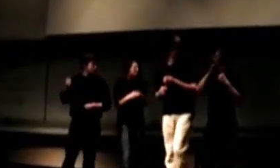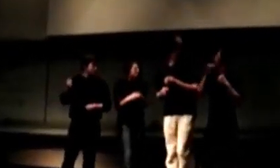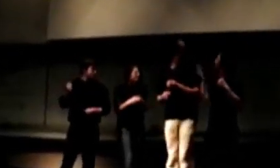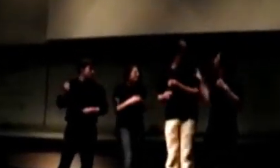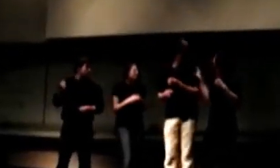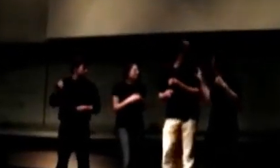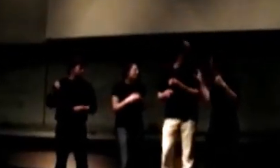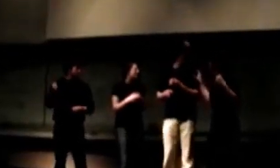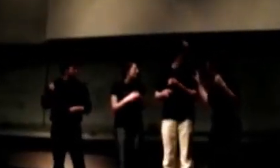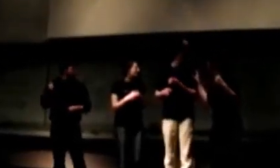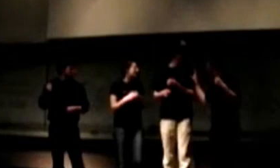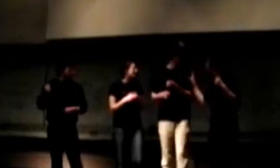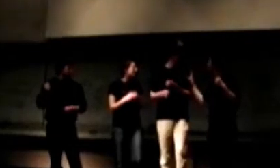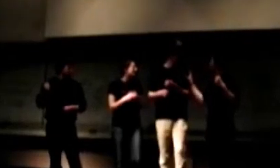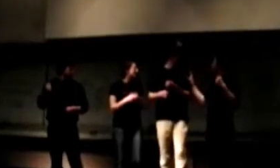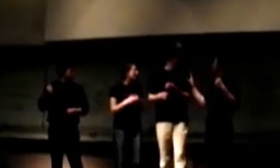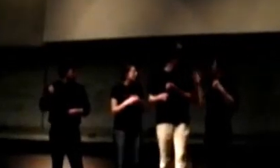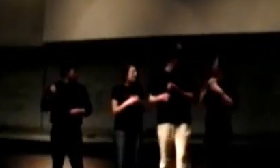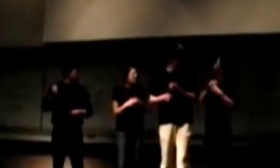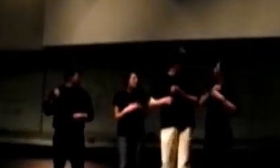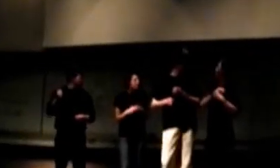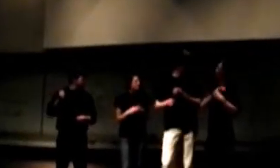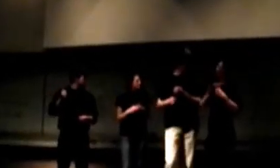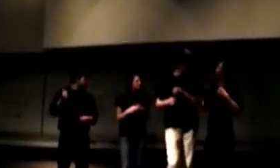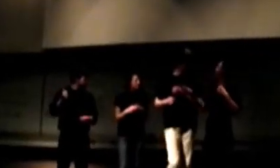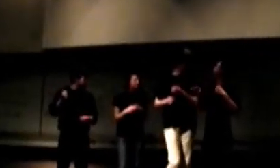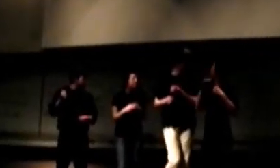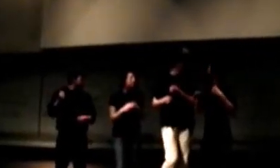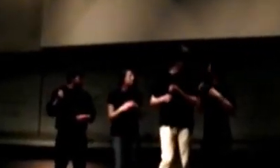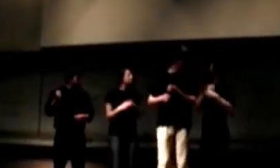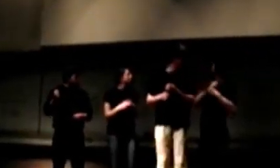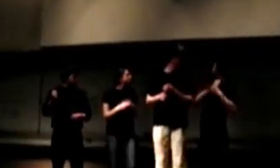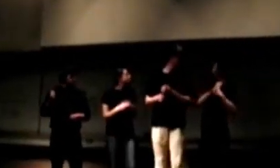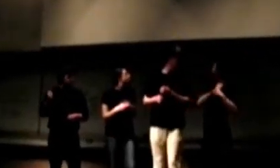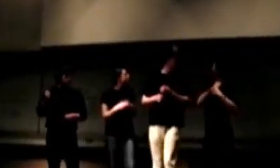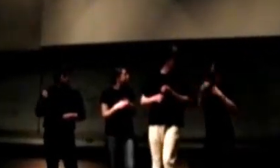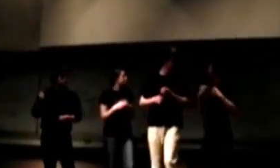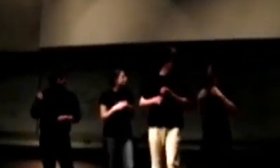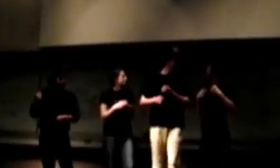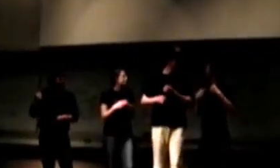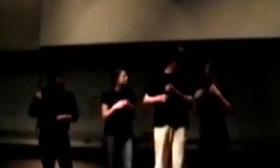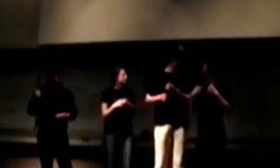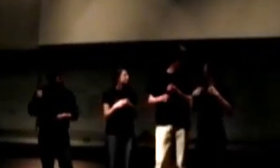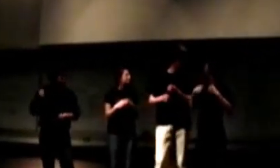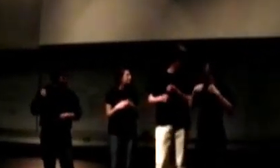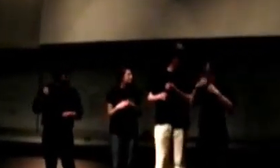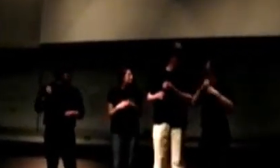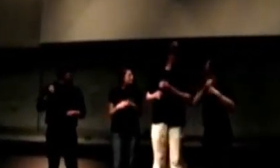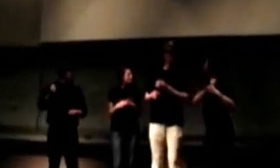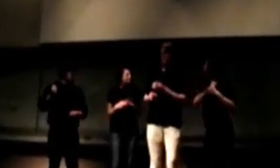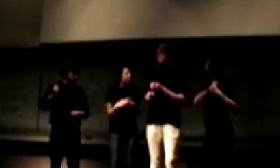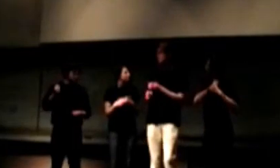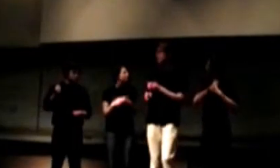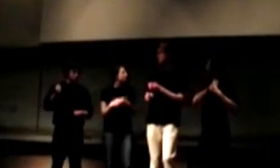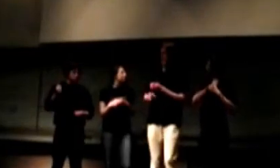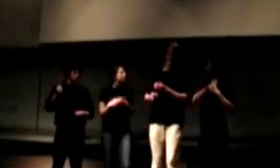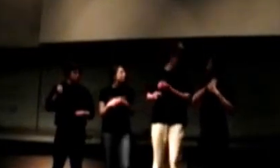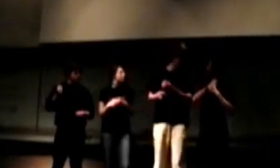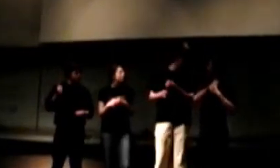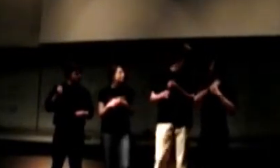You know, I've been separating my plastics and my paper. know, I'm, reduce, reuse, recycle. That's my motto. Yeah, that's a good, that's a good motto. I